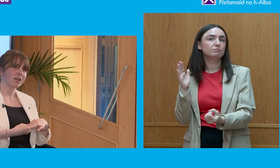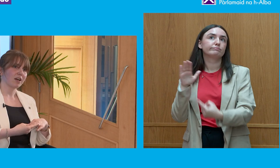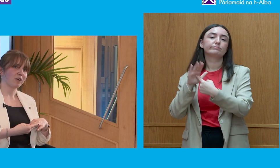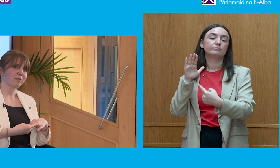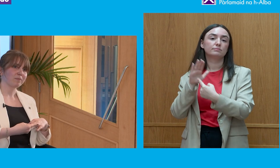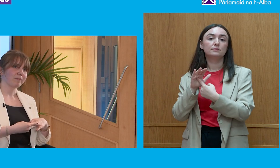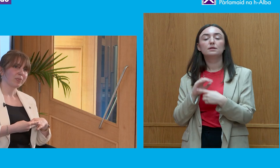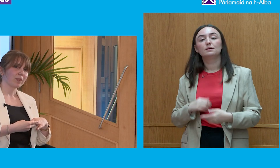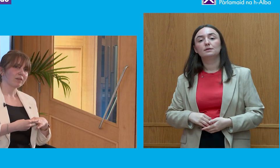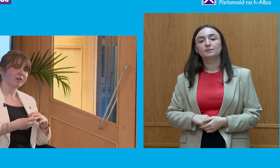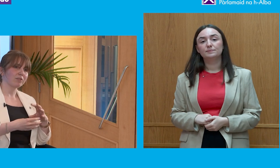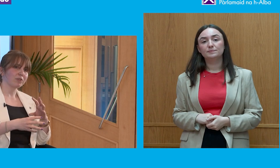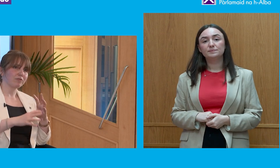level,